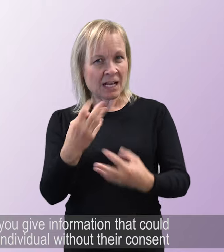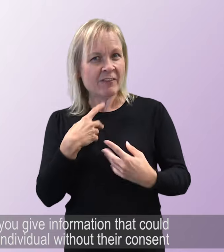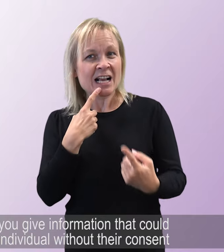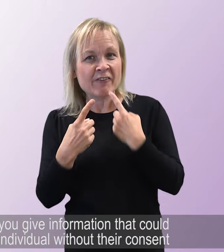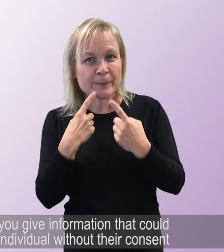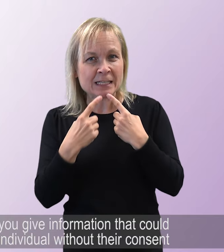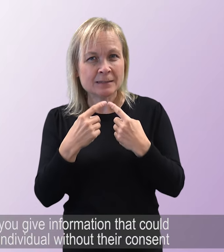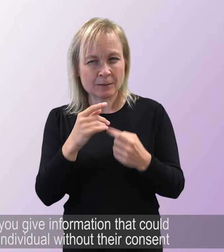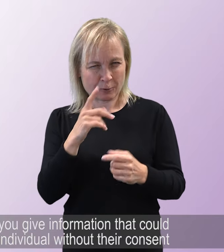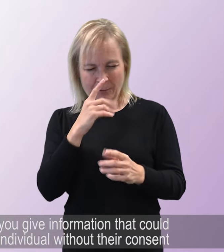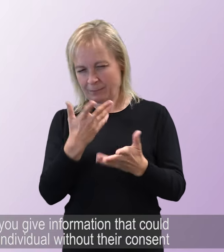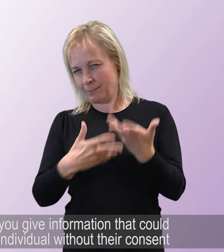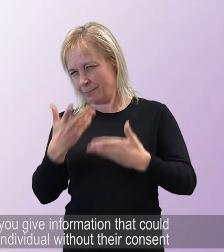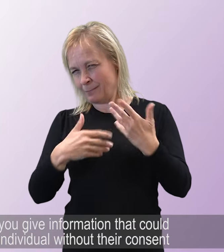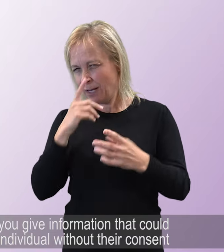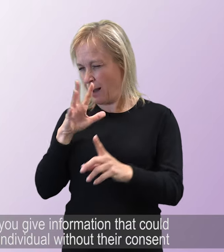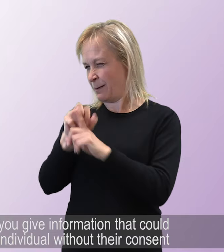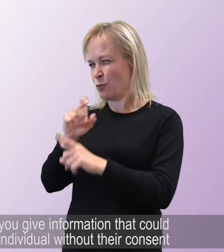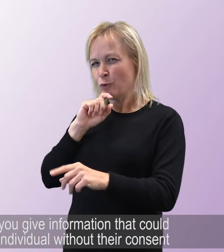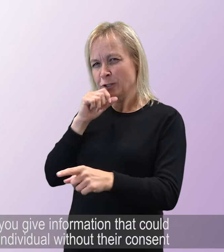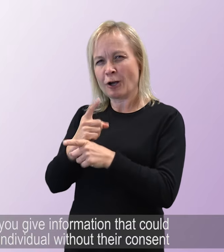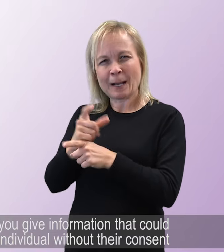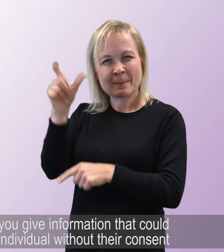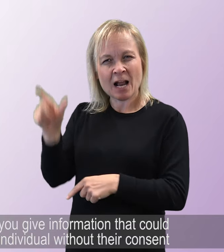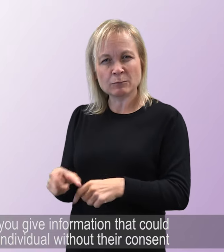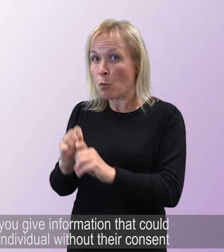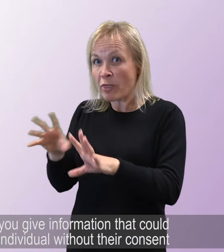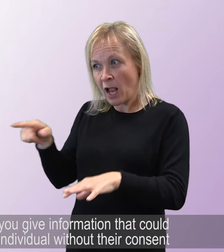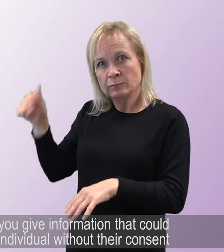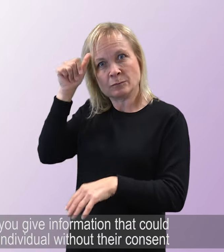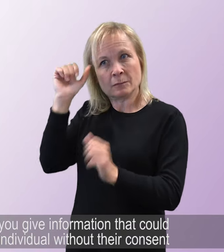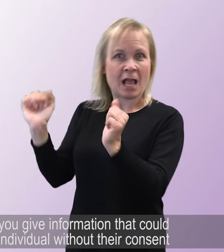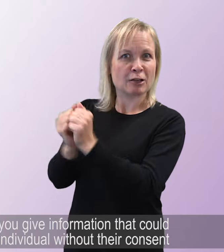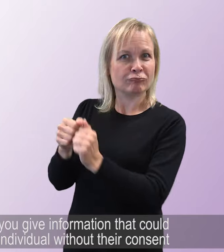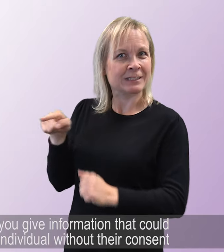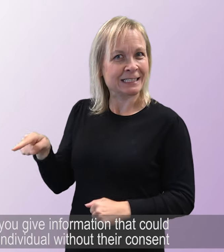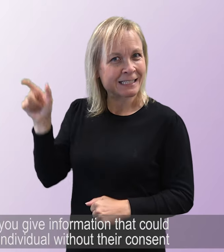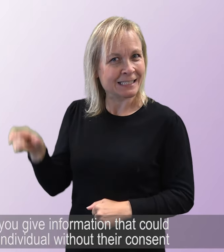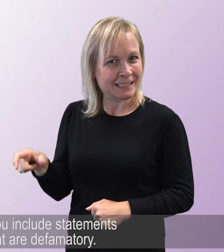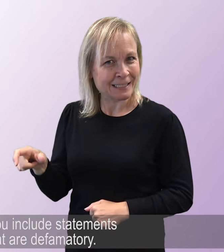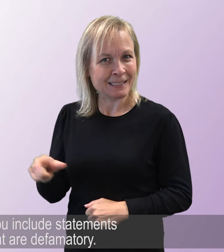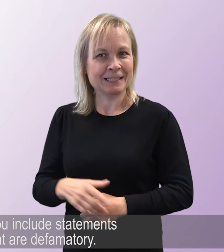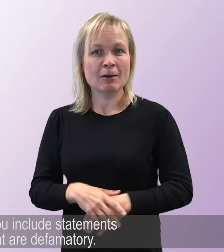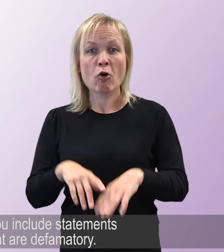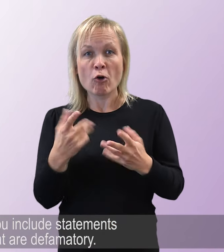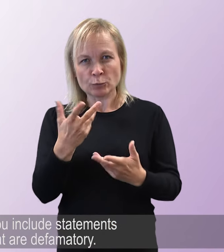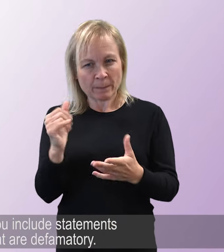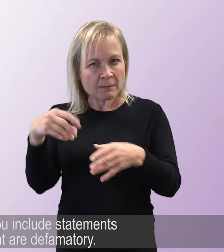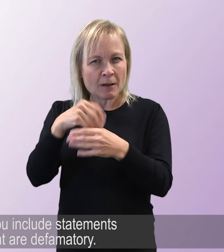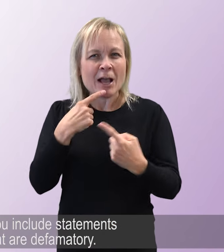For example, if you give information that could identify another individual without their consent, or if you include statements that are defamatory.